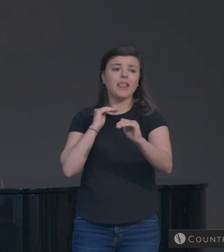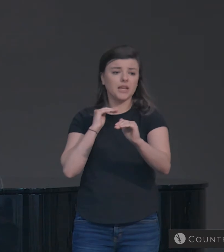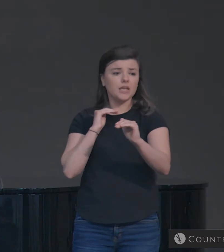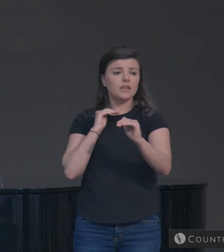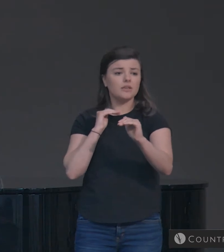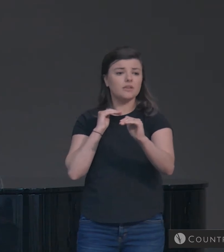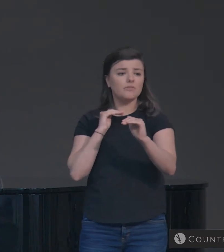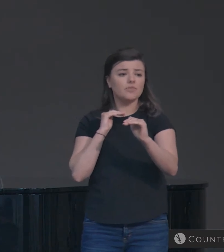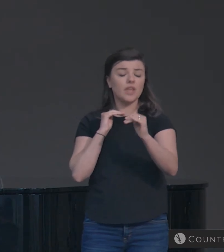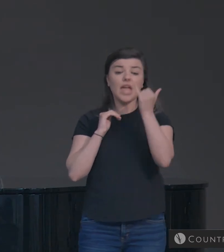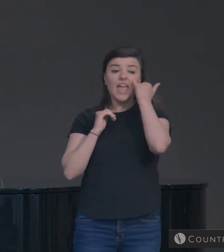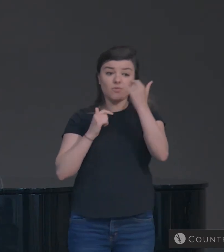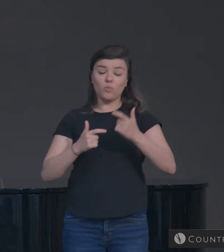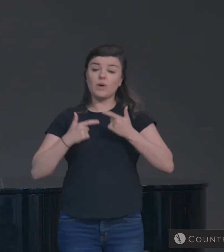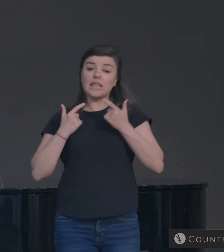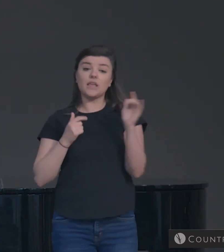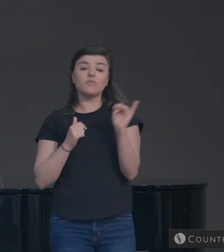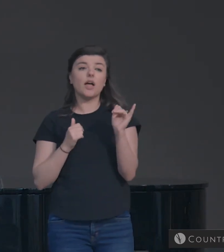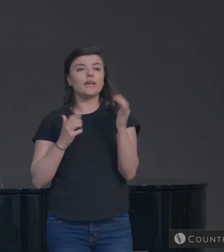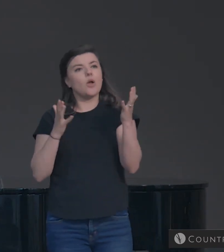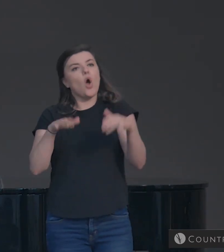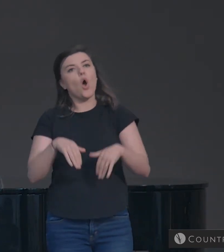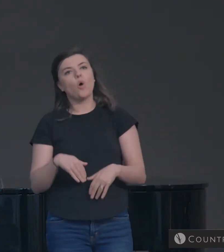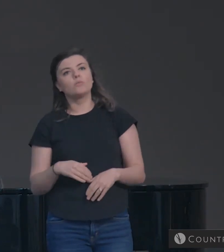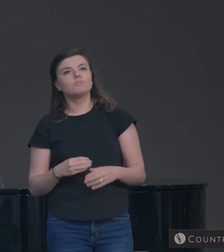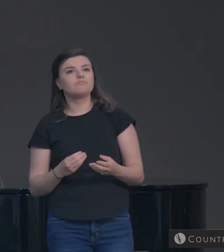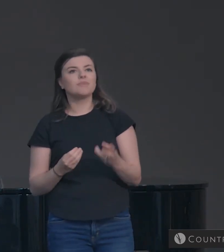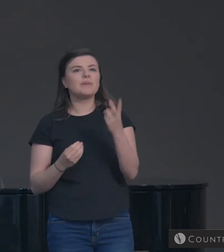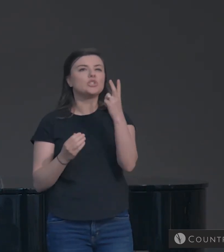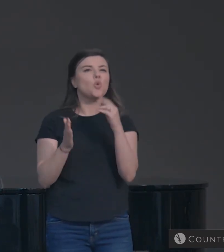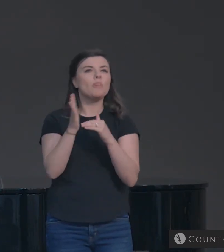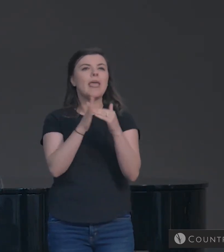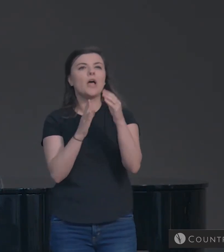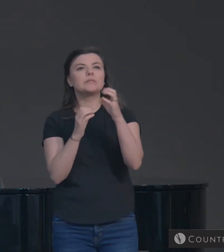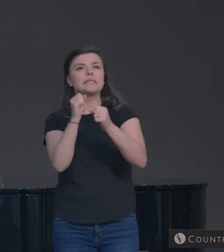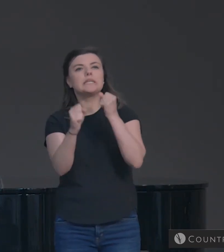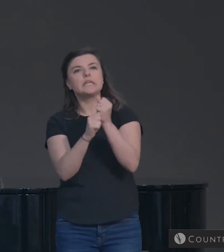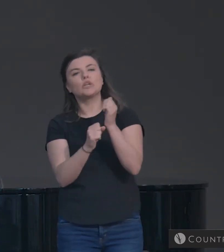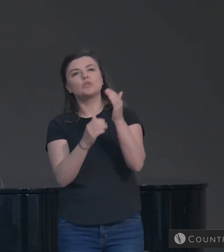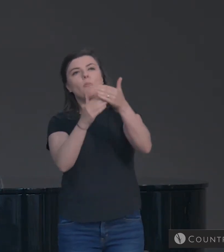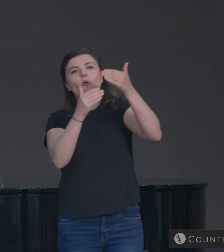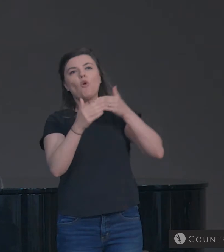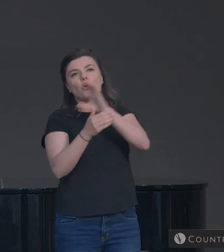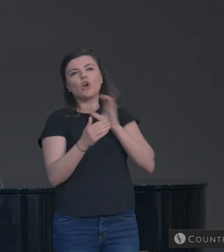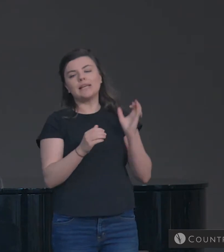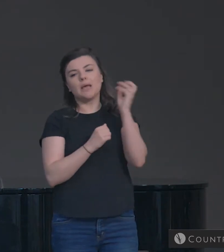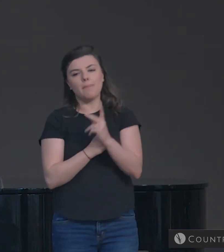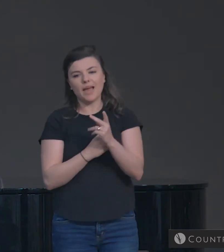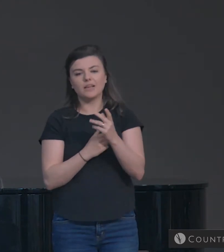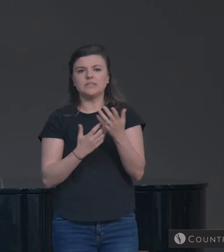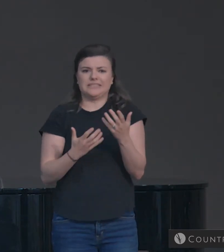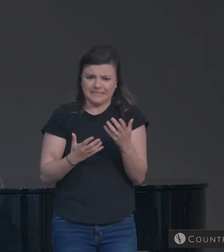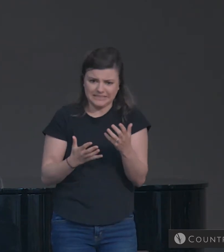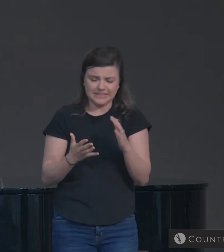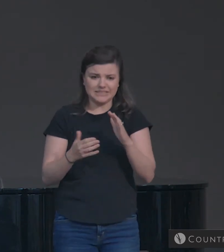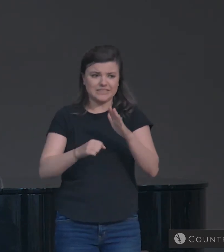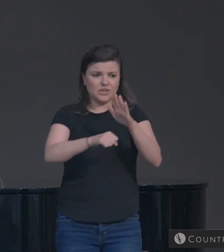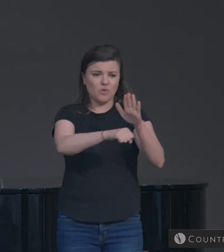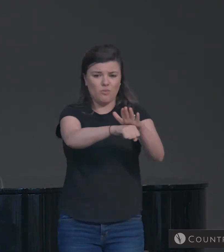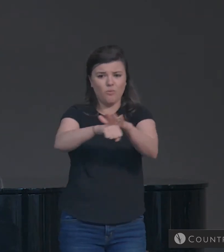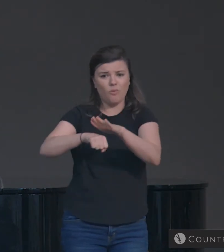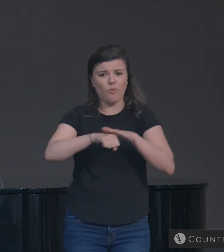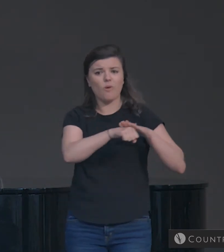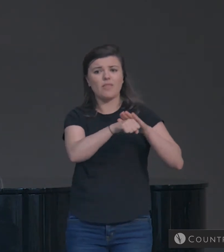And when you and I live as if Christ is another 2,000 years away, we're in danger of living half-hearted, unstable